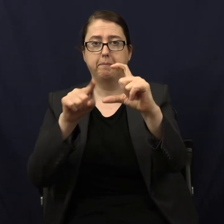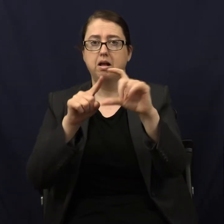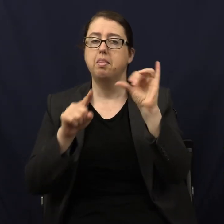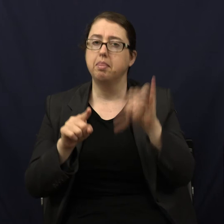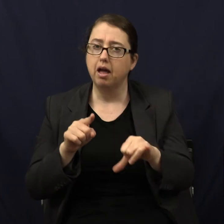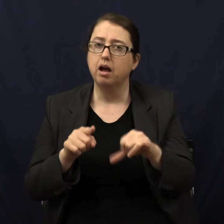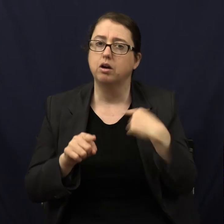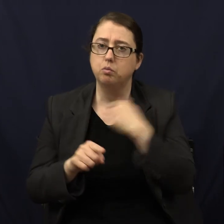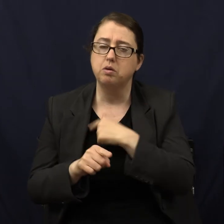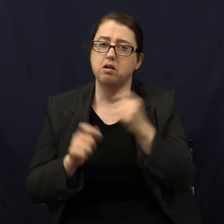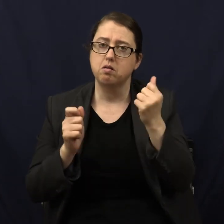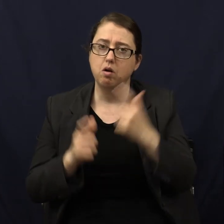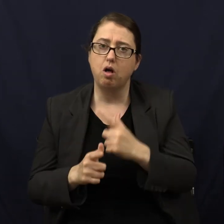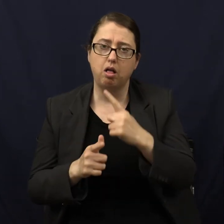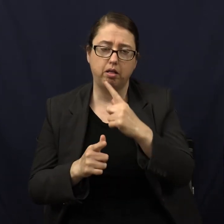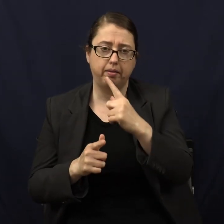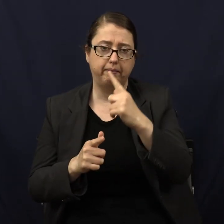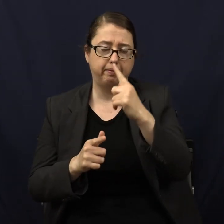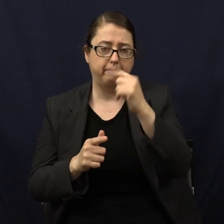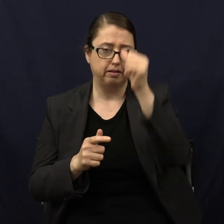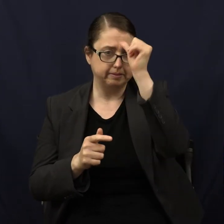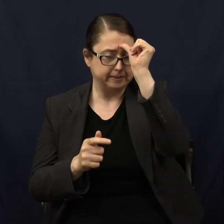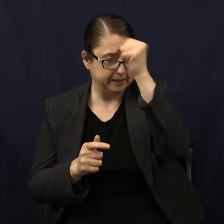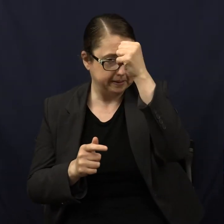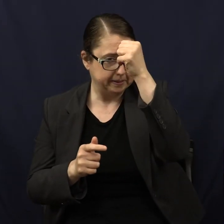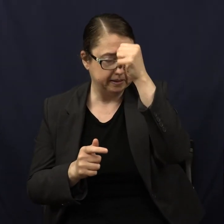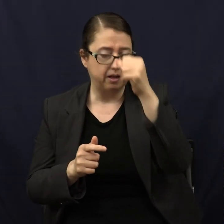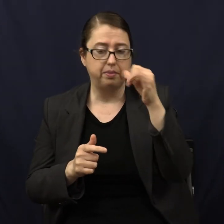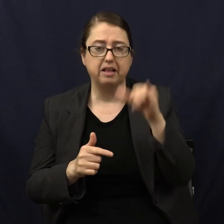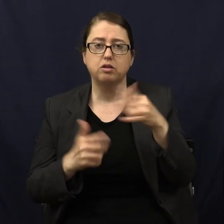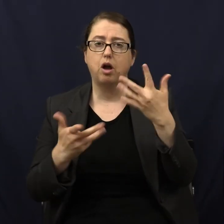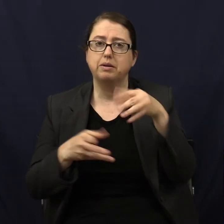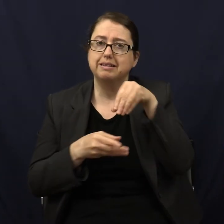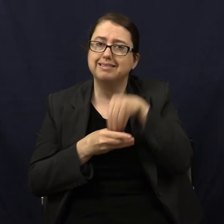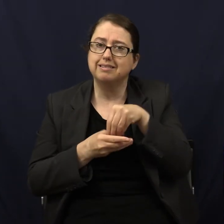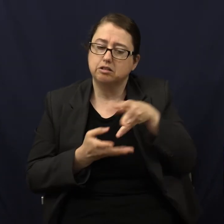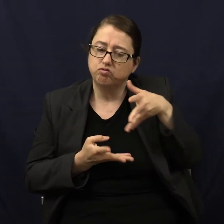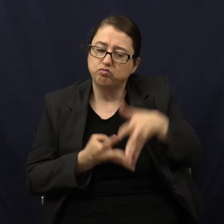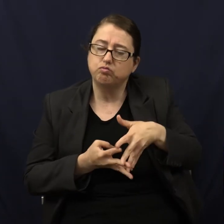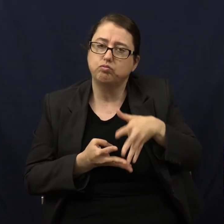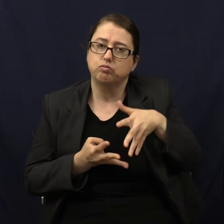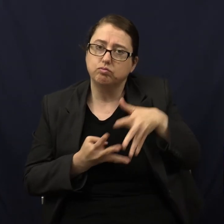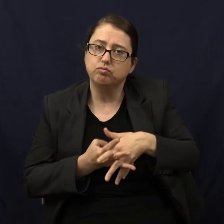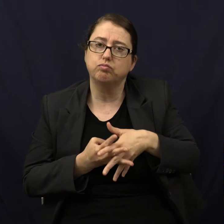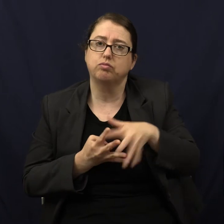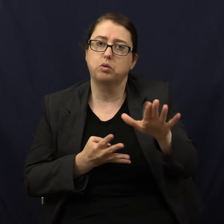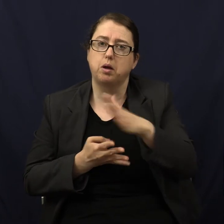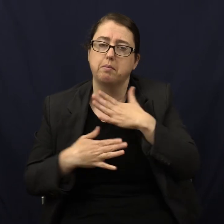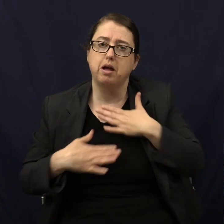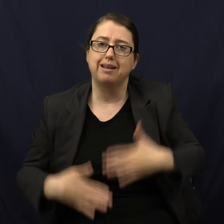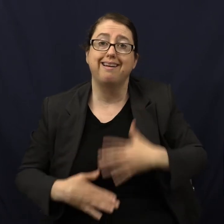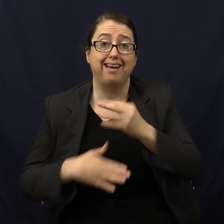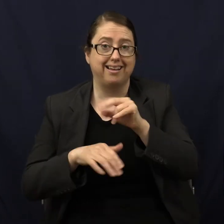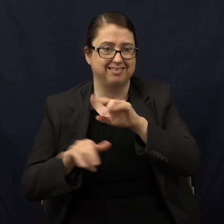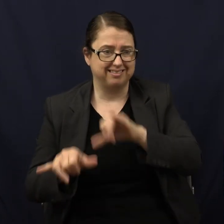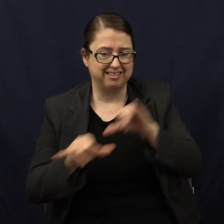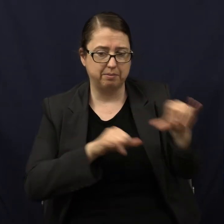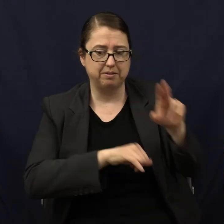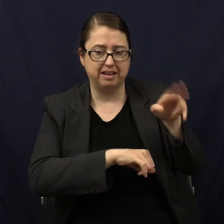It is something that is hardwired in you. And it's also hardwired in nature.